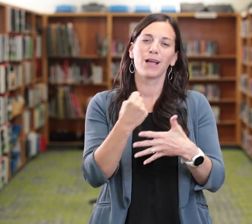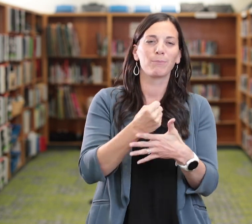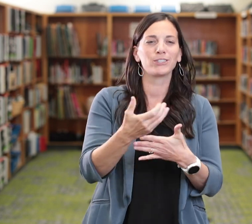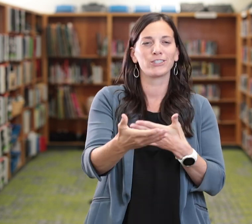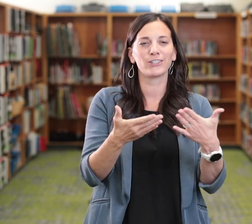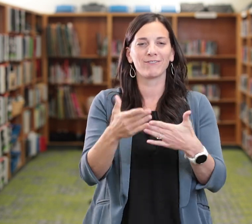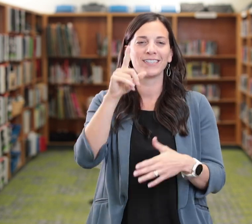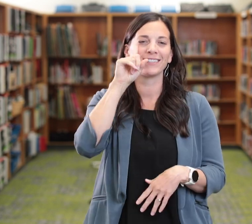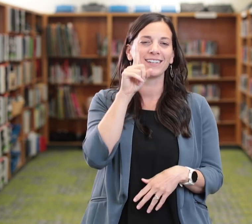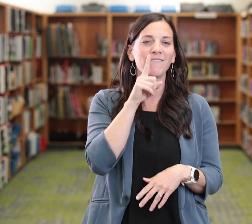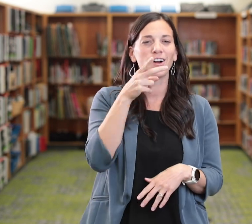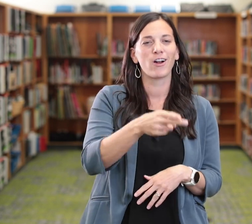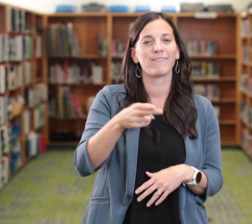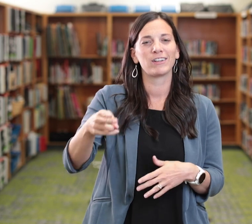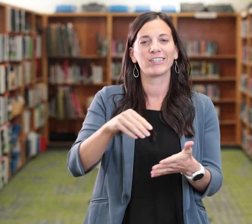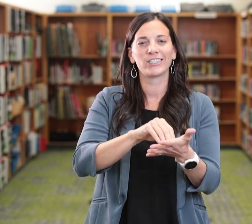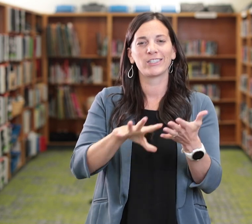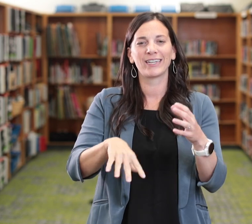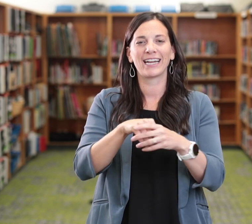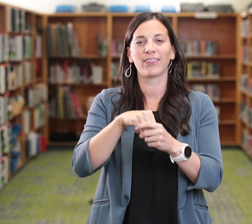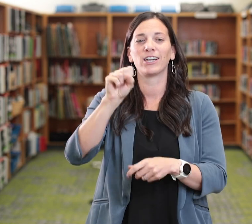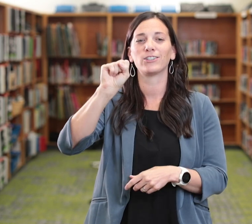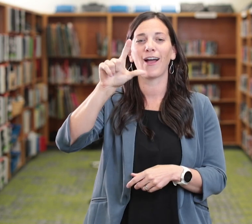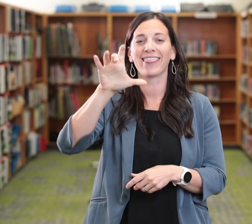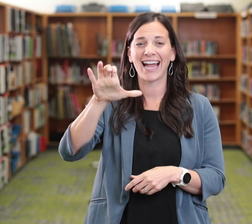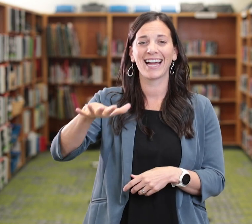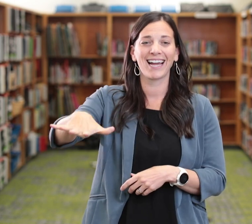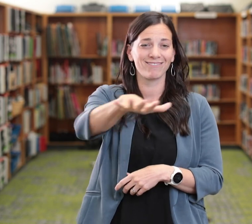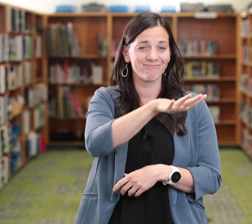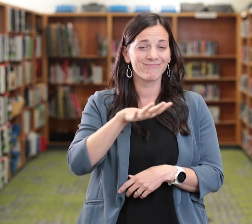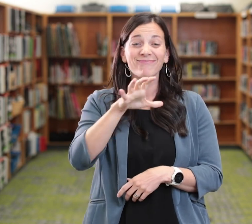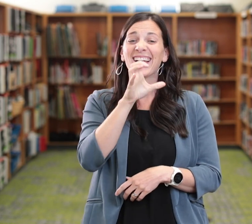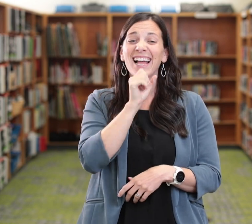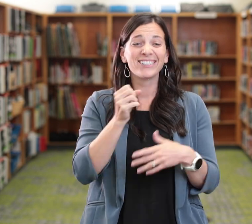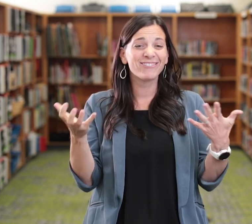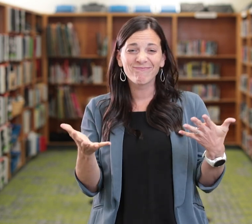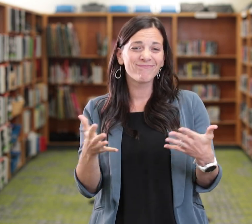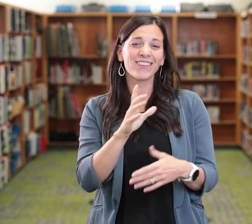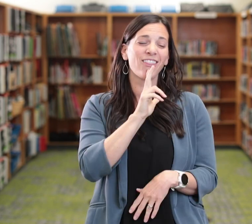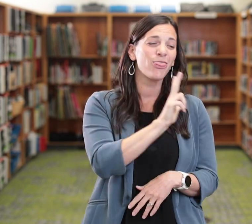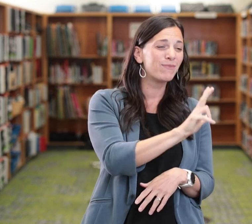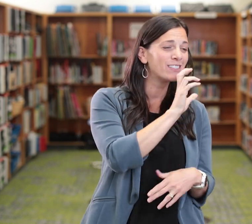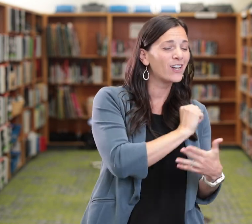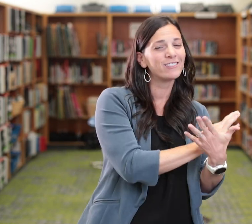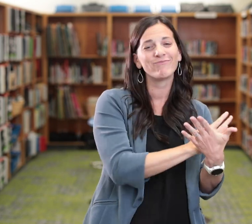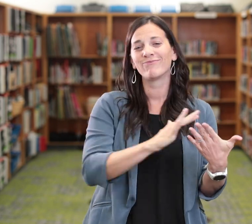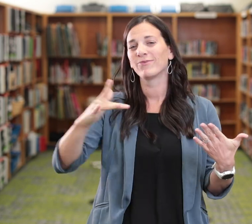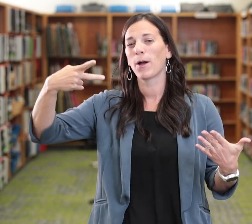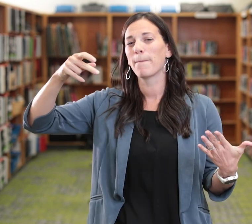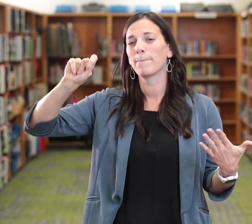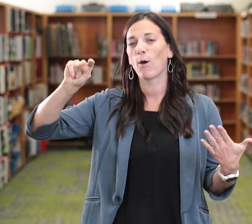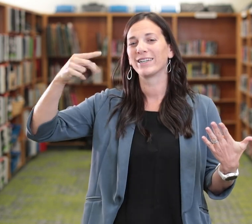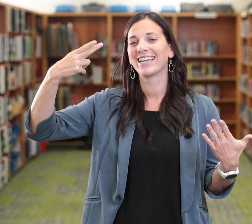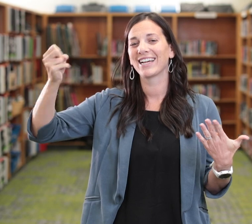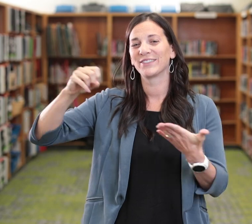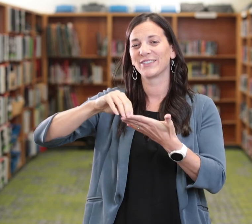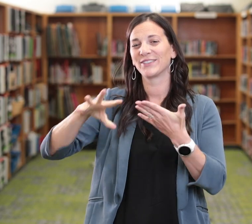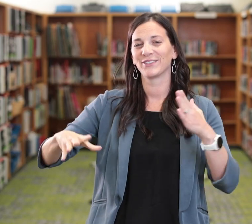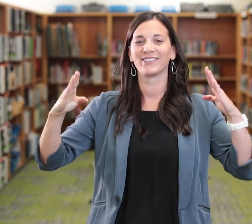We primarily serve deaf and hard of hearing students in the Salt Lake area anywhere from the age of three years old to post high school.